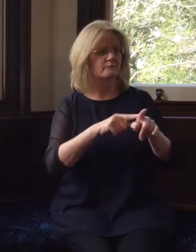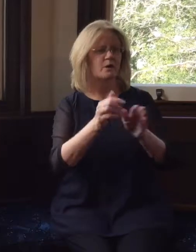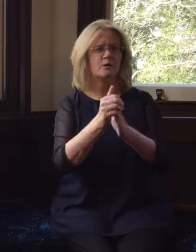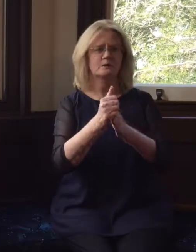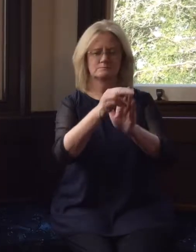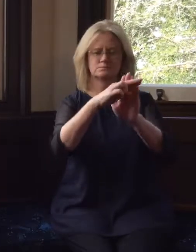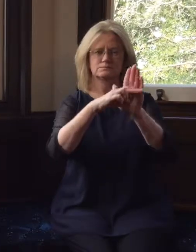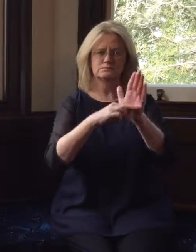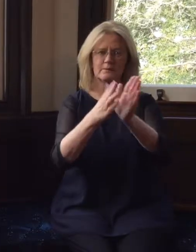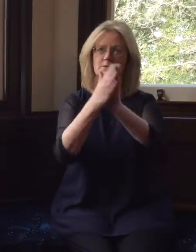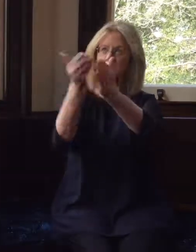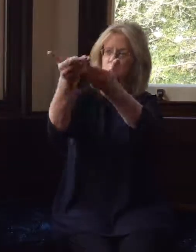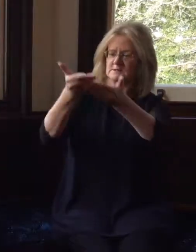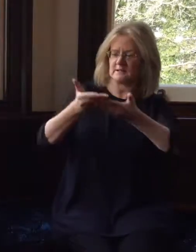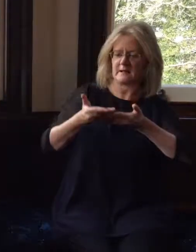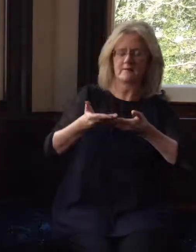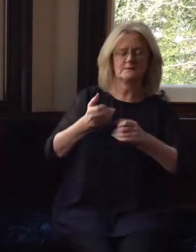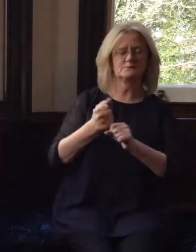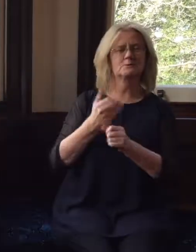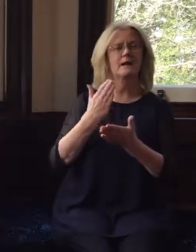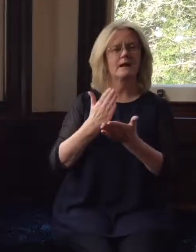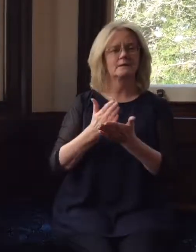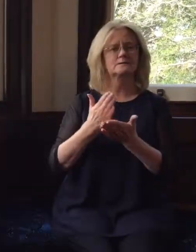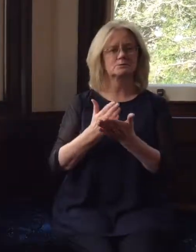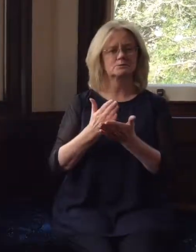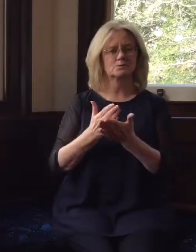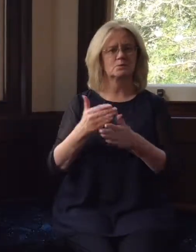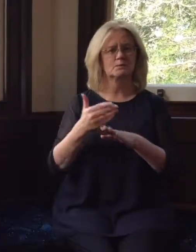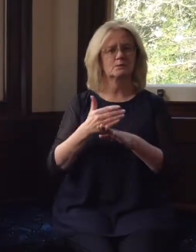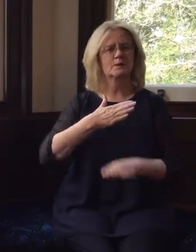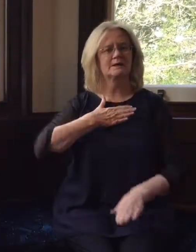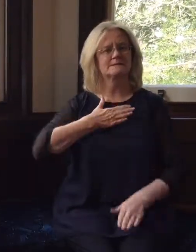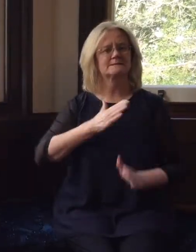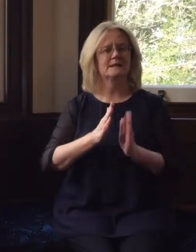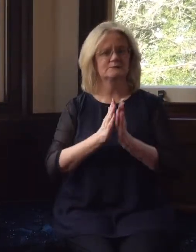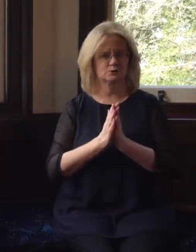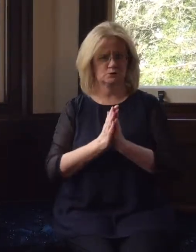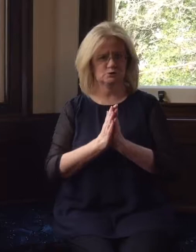gives us to ensure that we operate in a safe church.